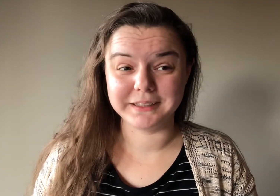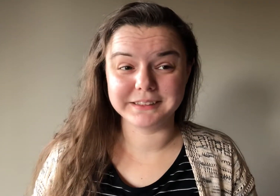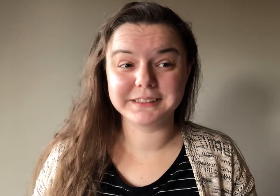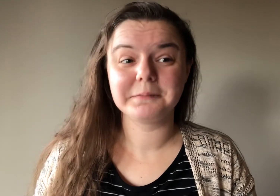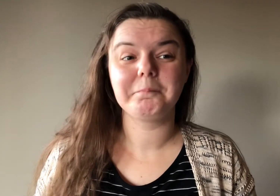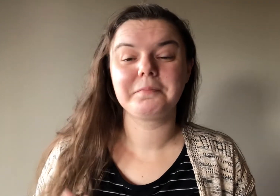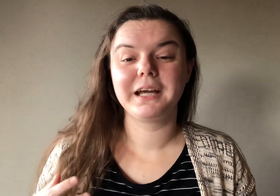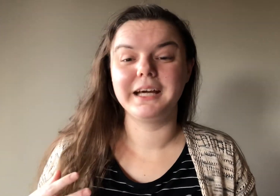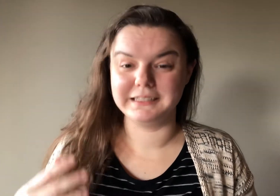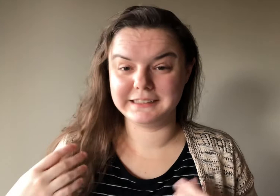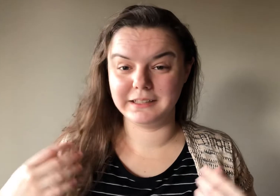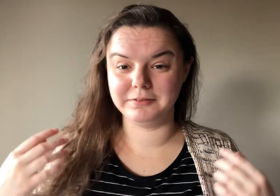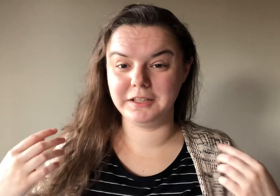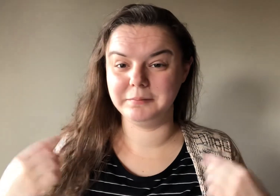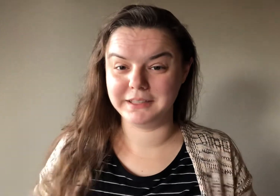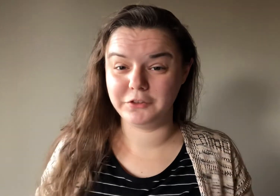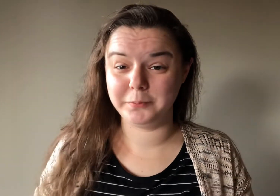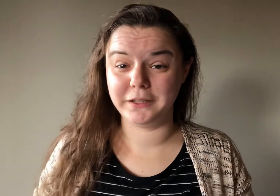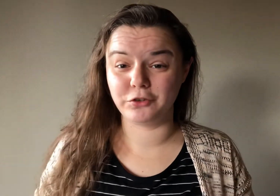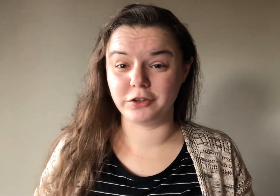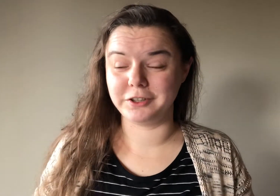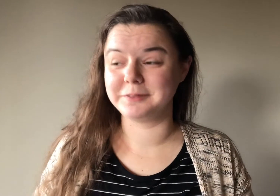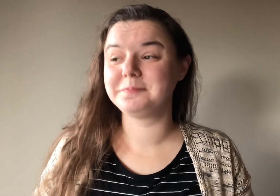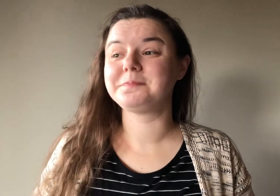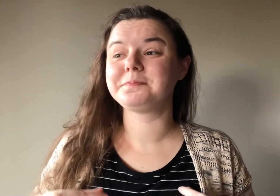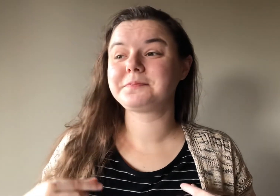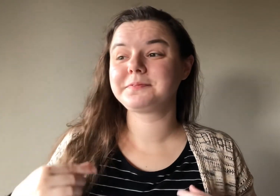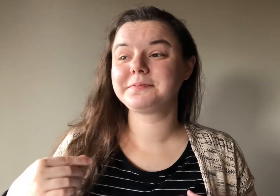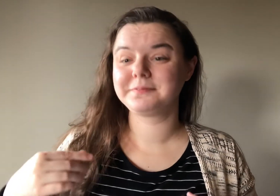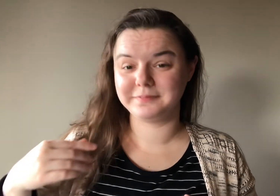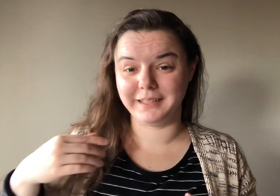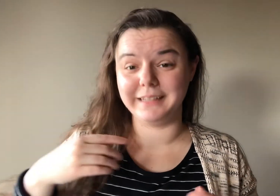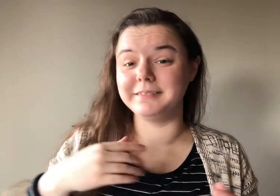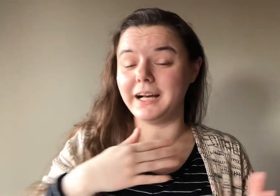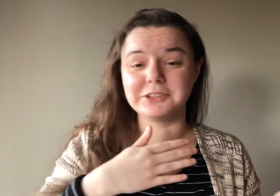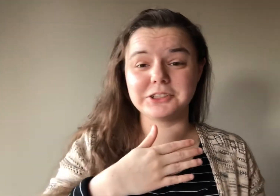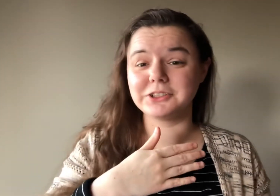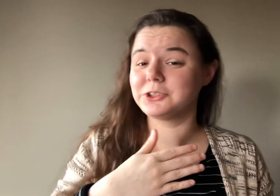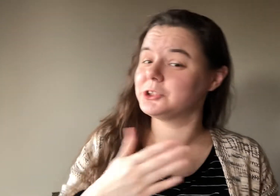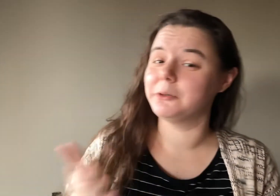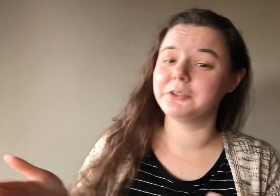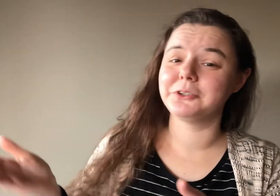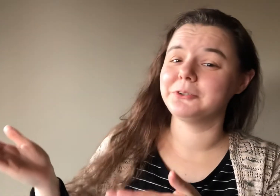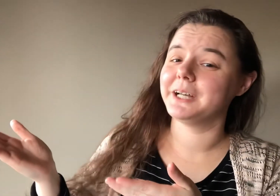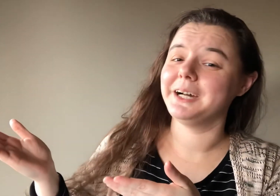and it's of him and his pink shirt and I'll just show it to you now.